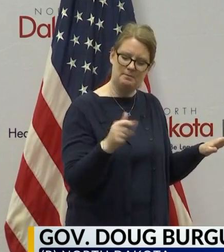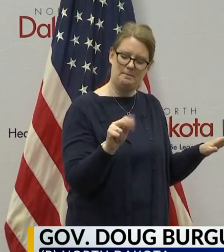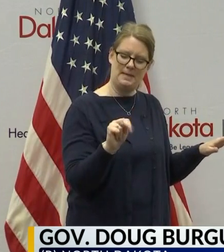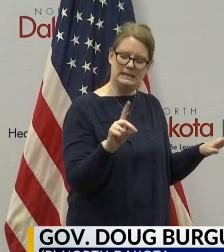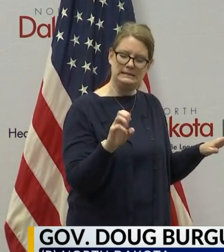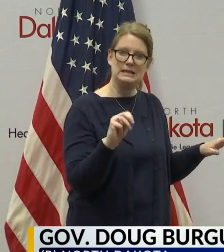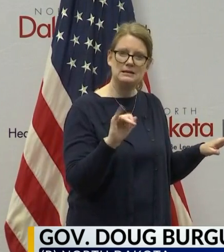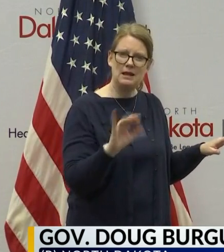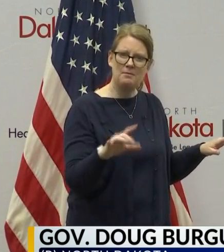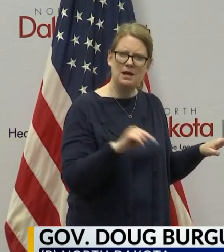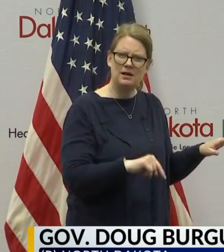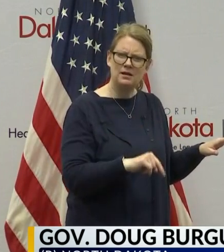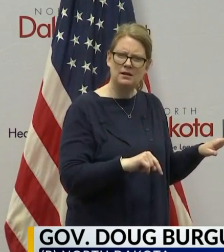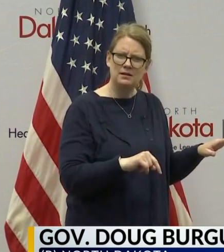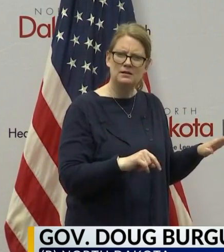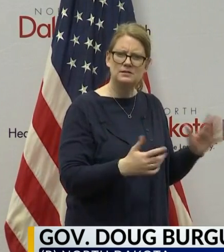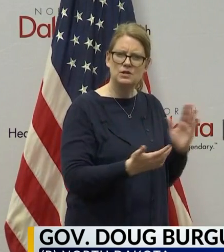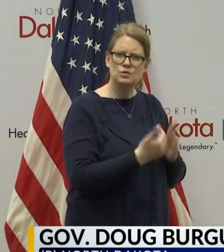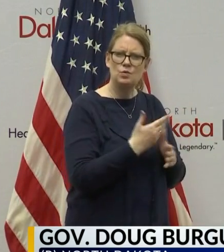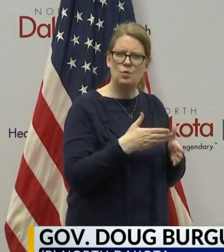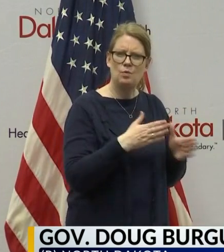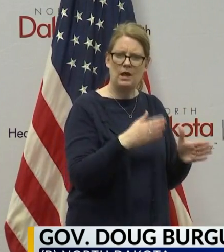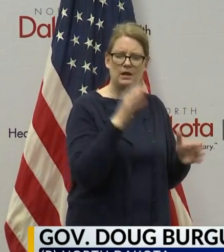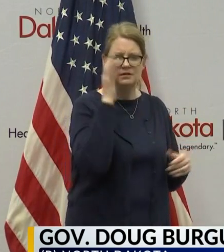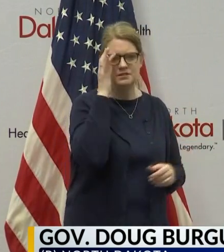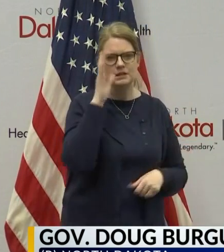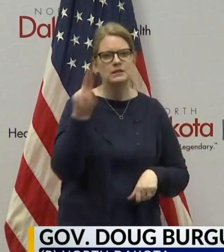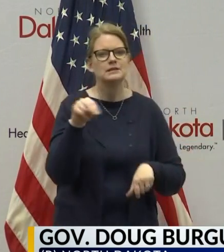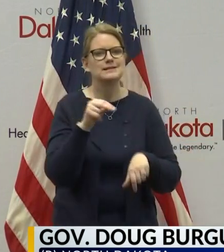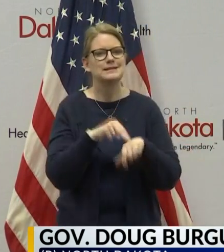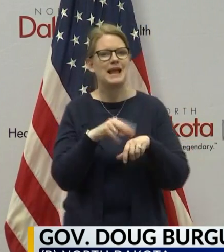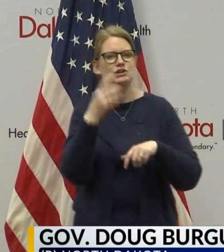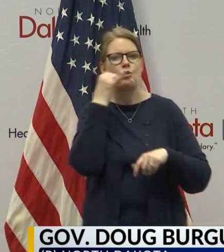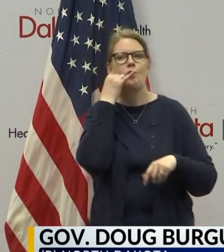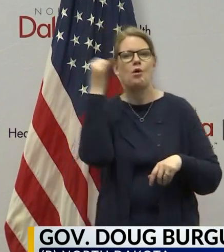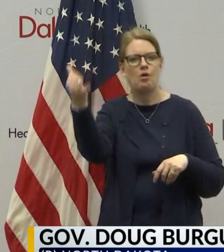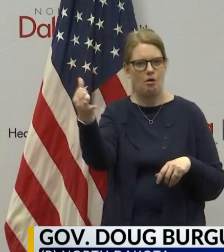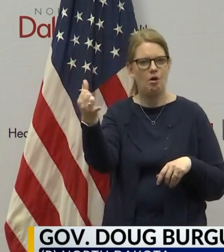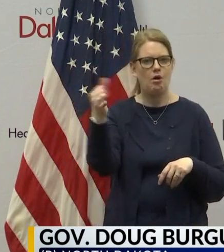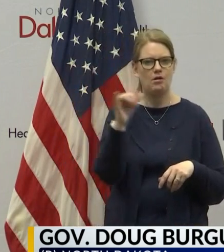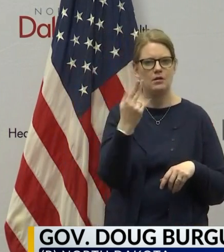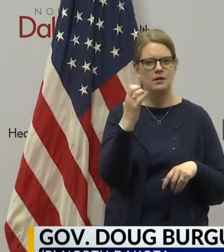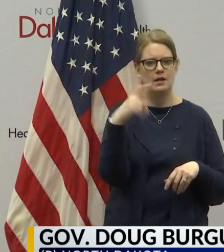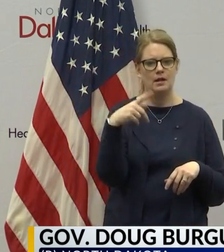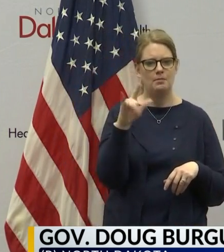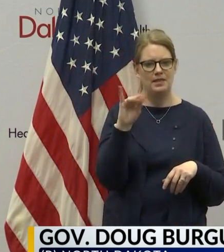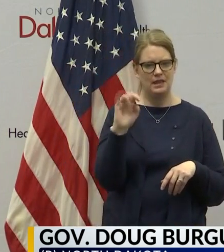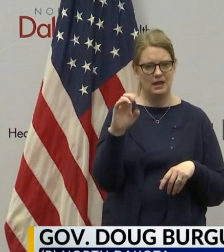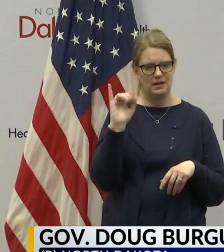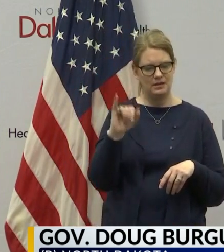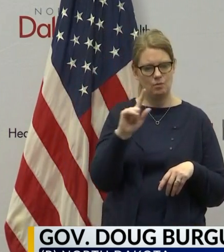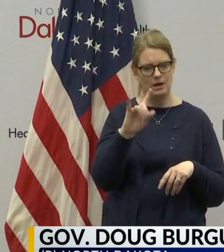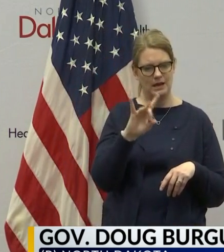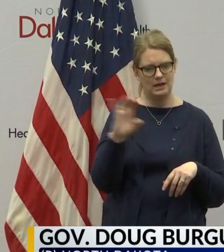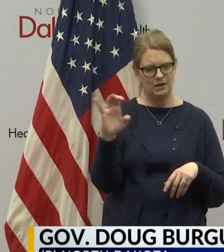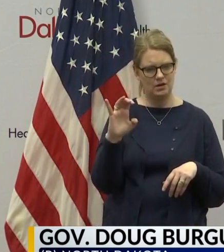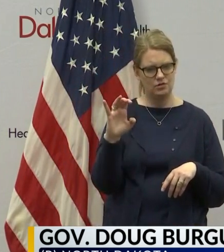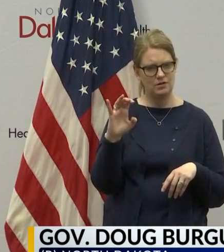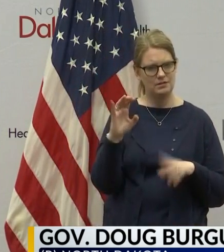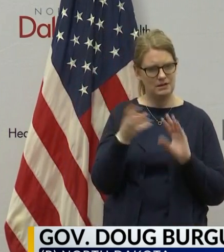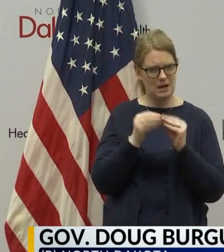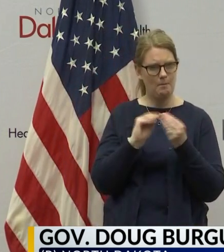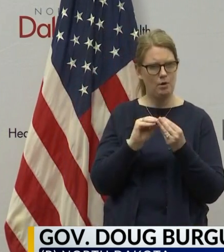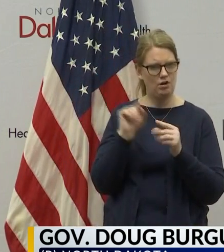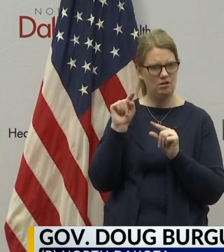approaches. There is a national distress helpline. We're showing the number here, the 1-800 number.